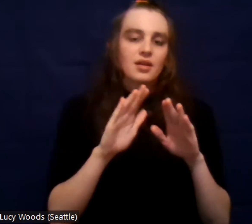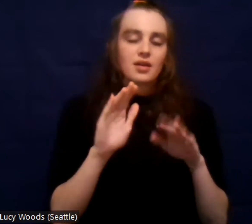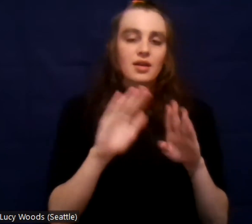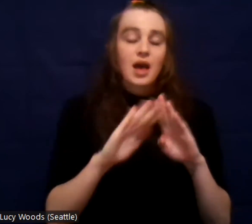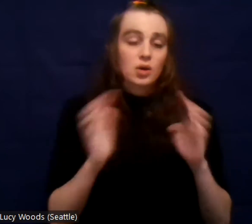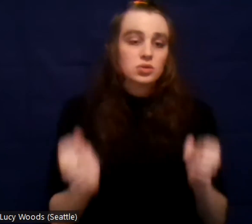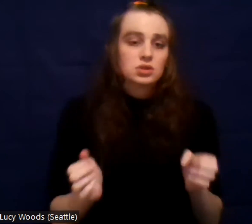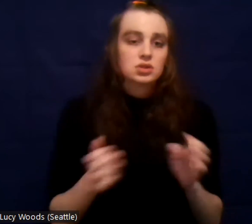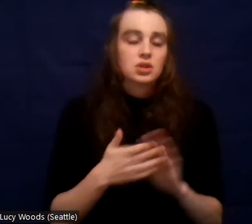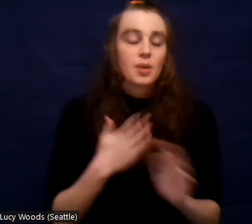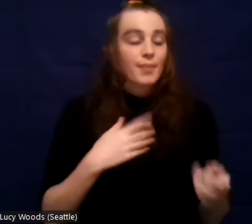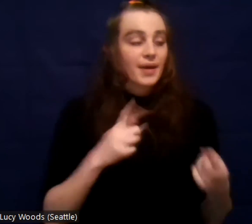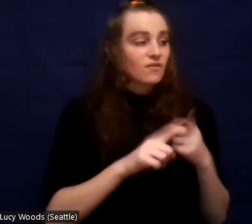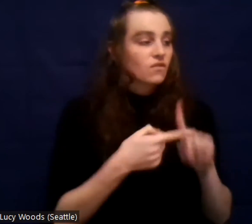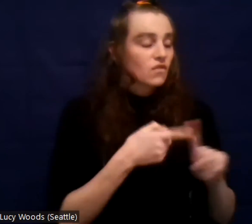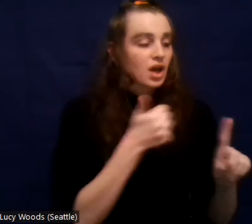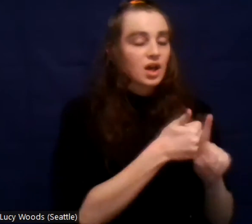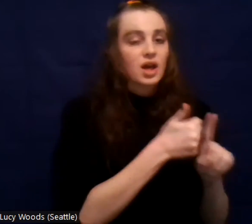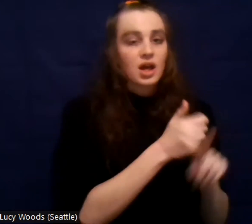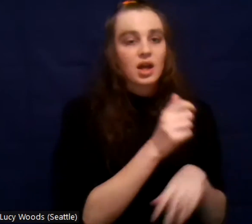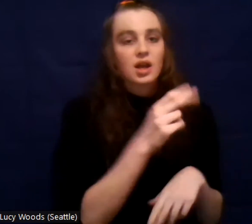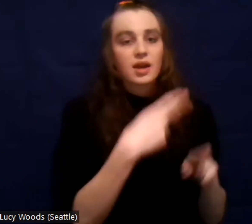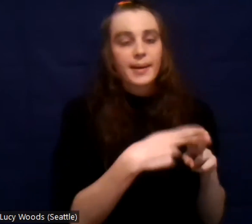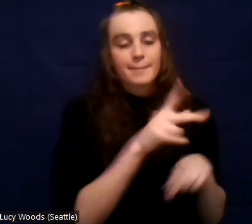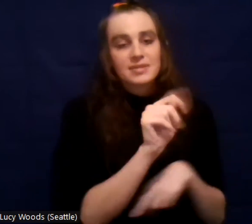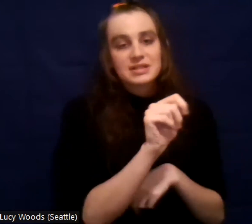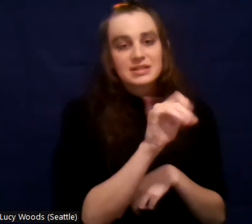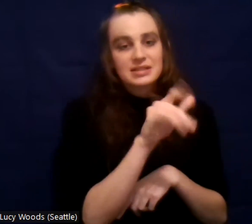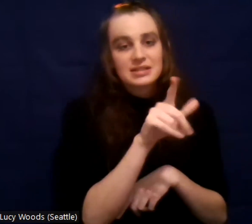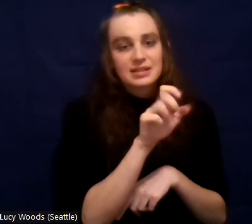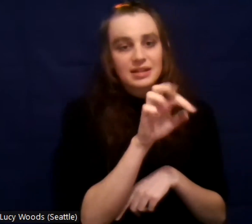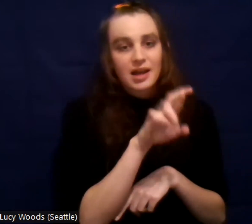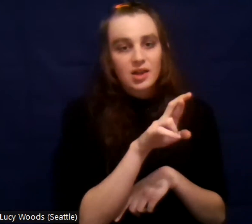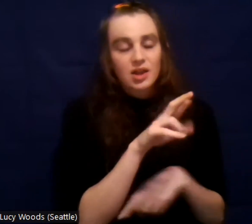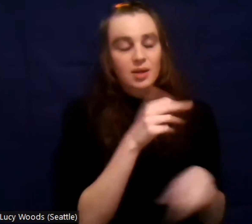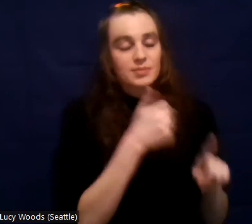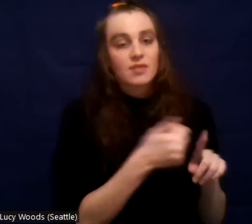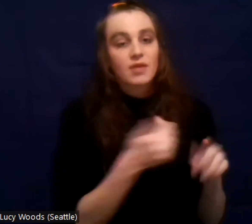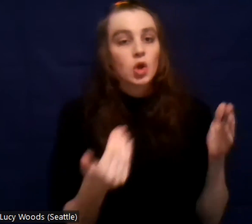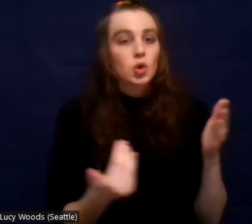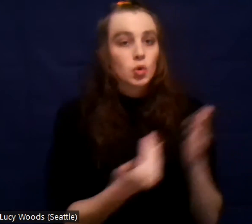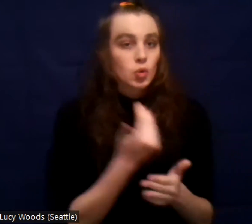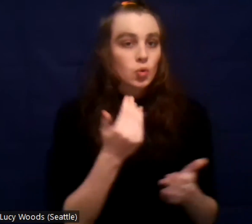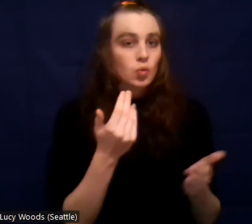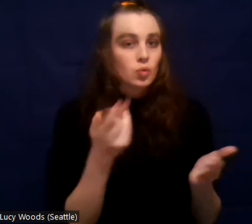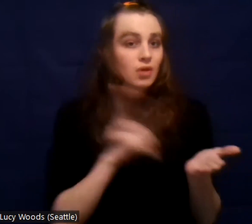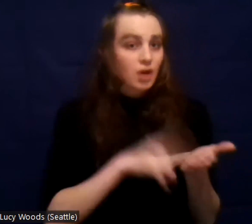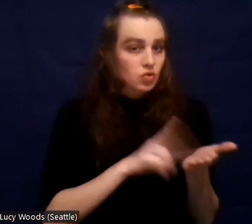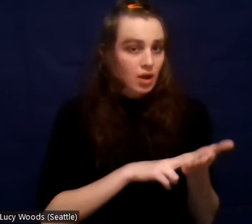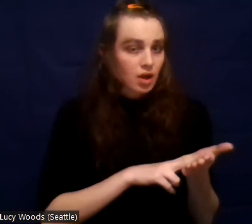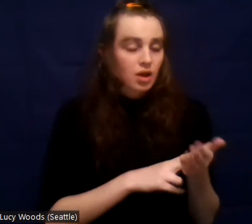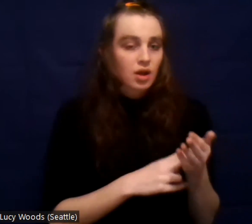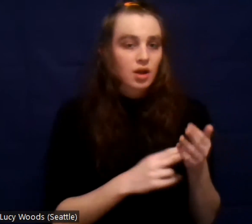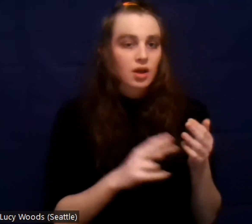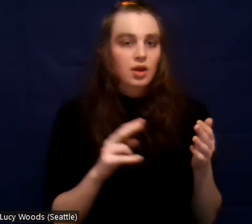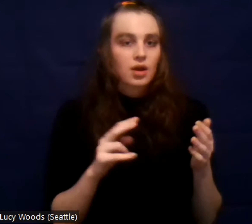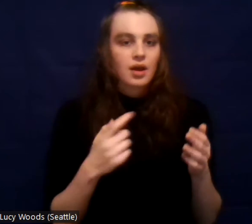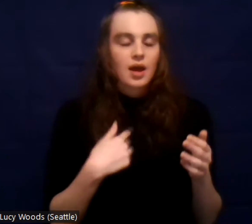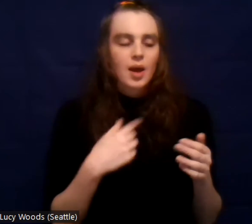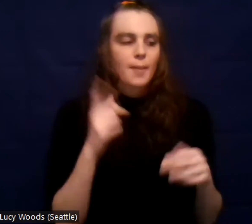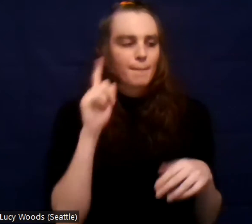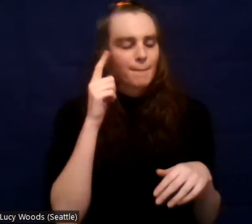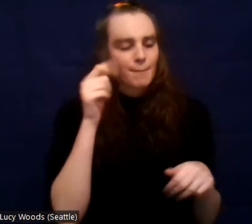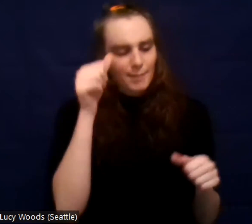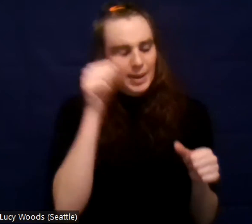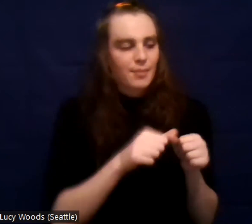uh, Tyler, um, he was on a newcomer contract. And I remember telling them, uh, just get in the car. Um,